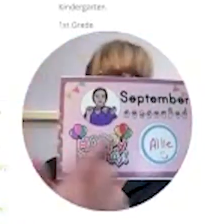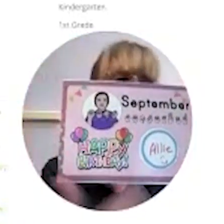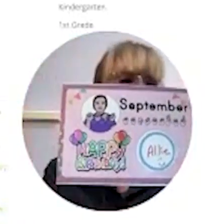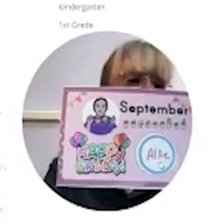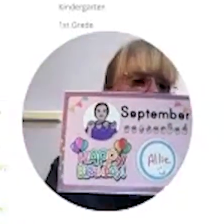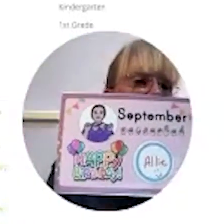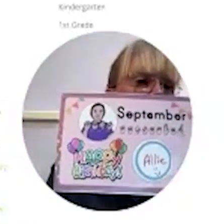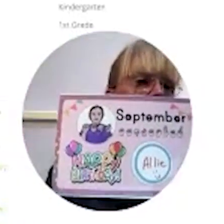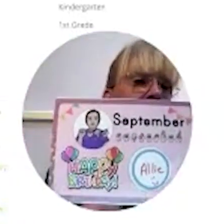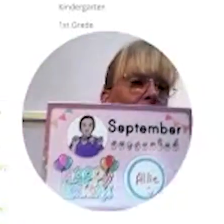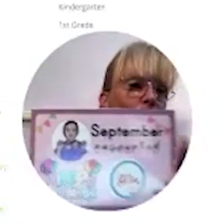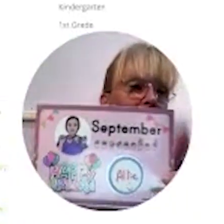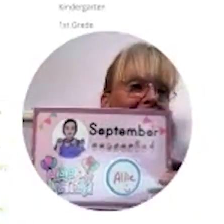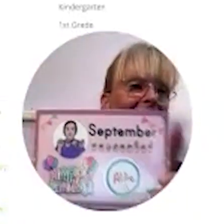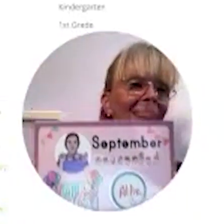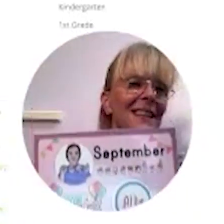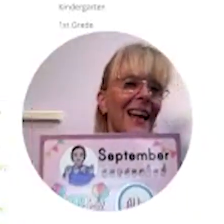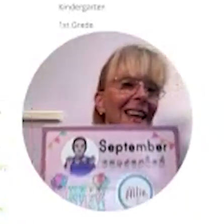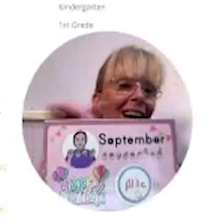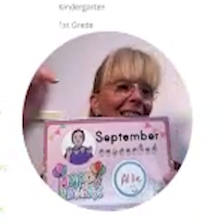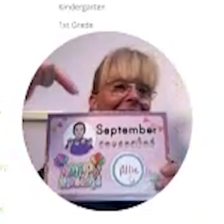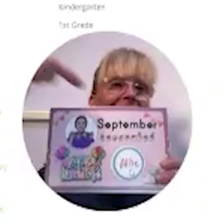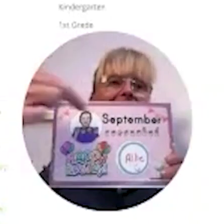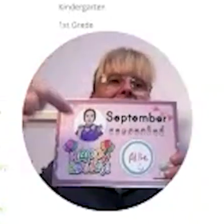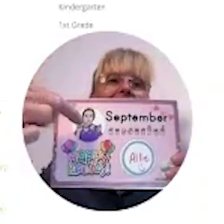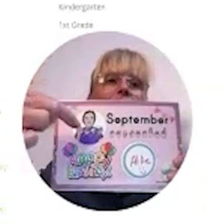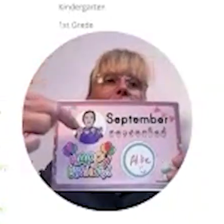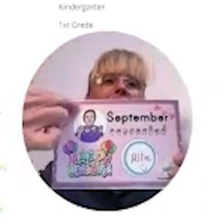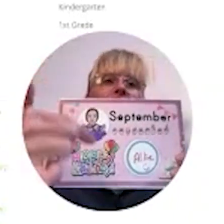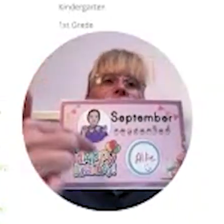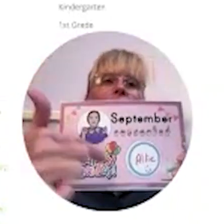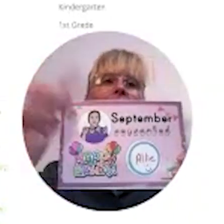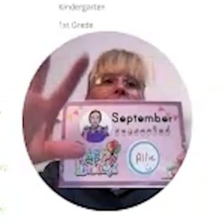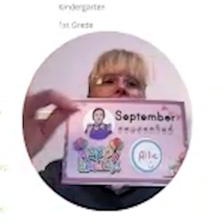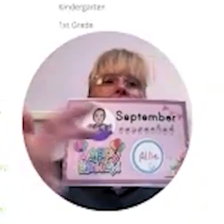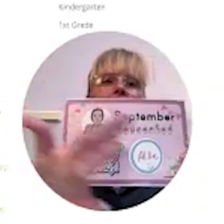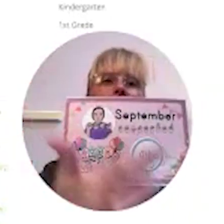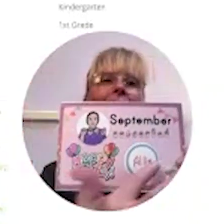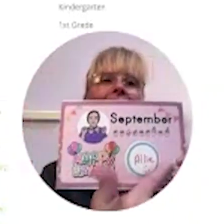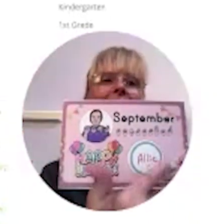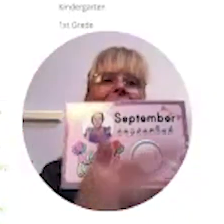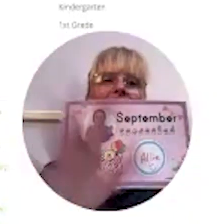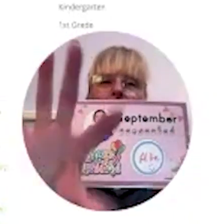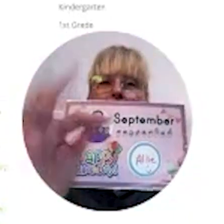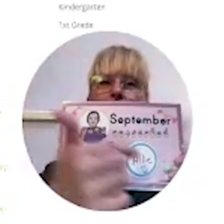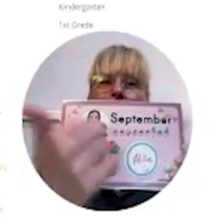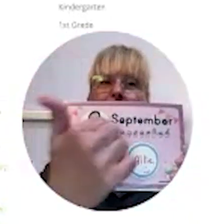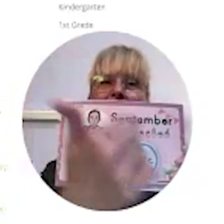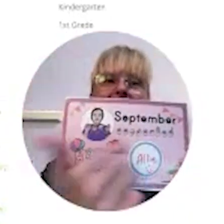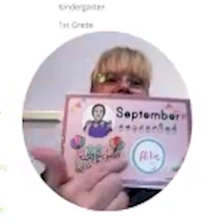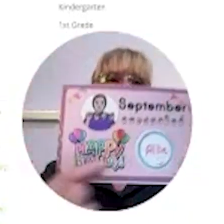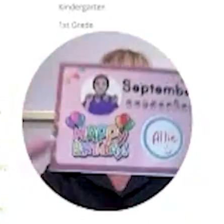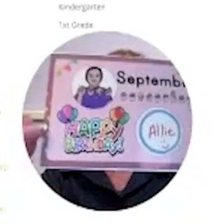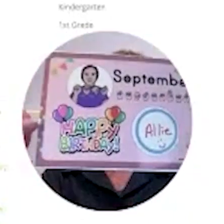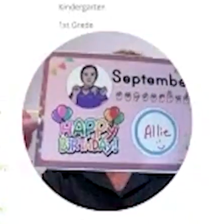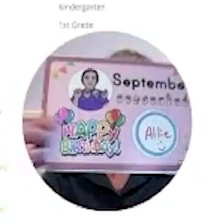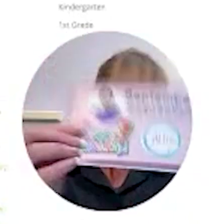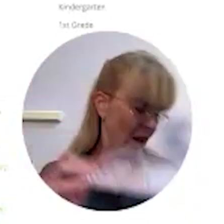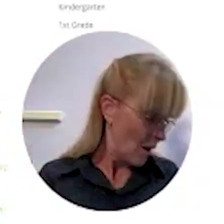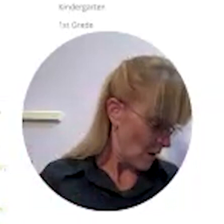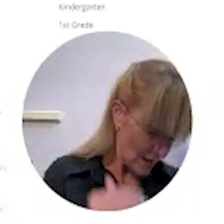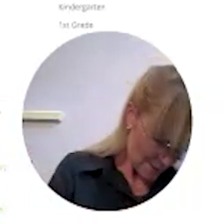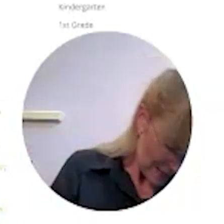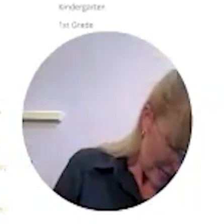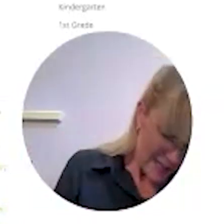is a birthday one too really nice i like this because you can pick you can pick what goes inside here